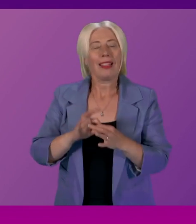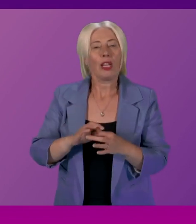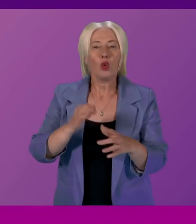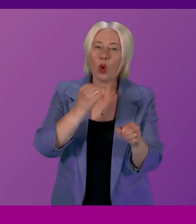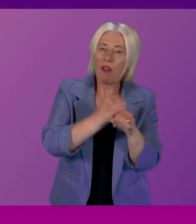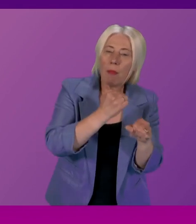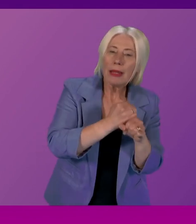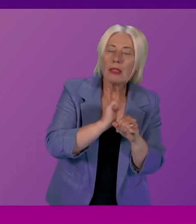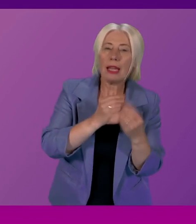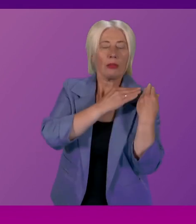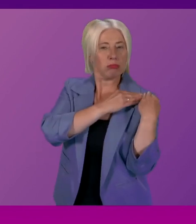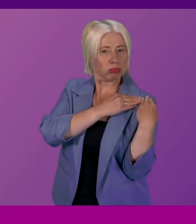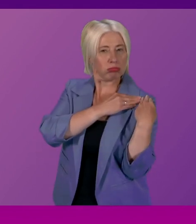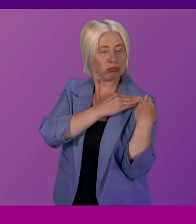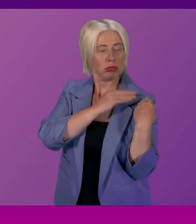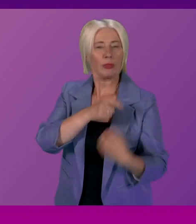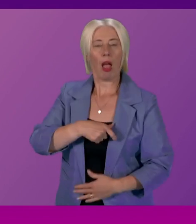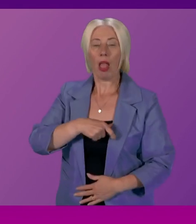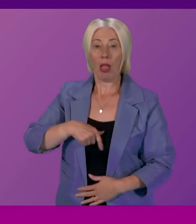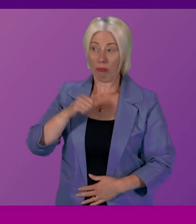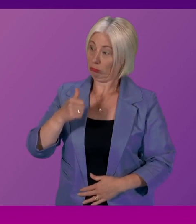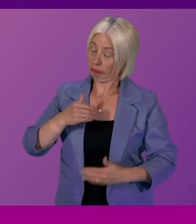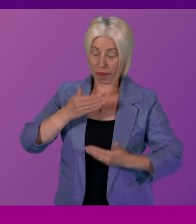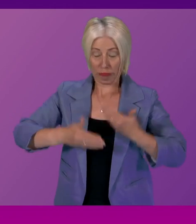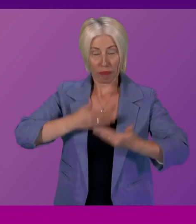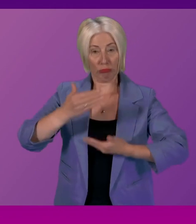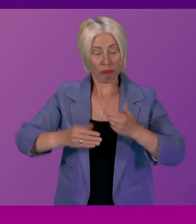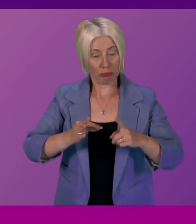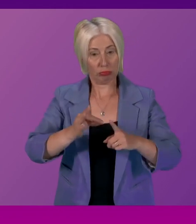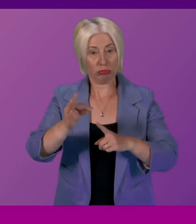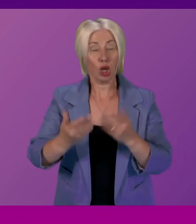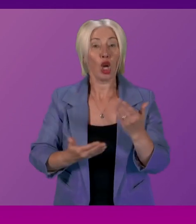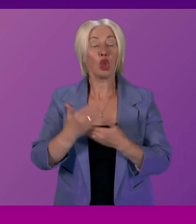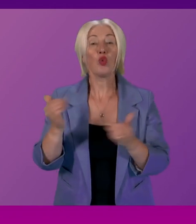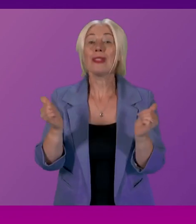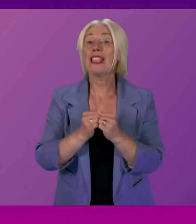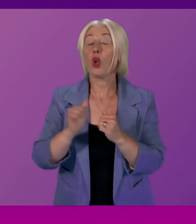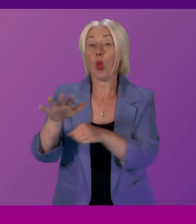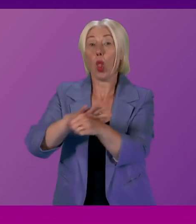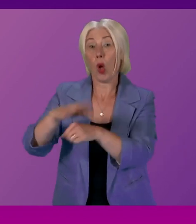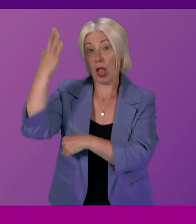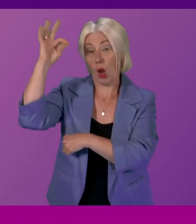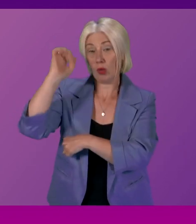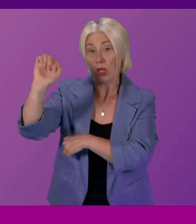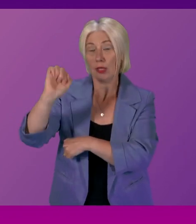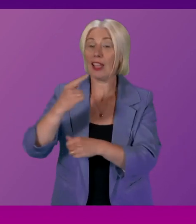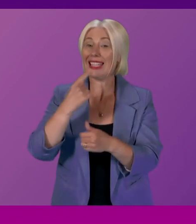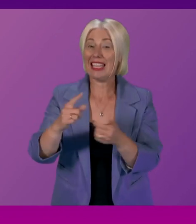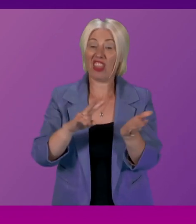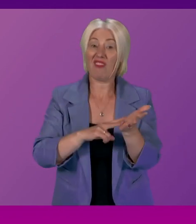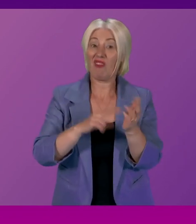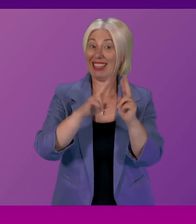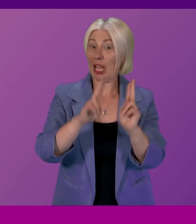accountability. The committee welcomes the progress being made toward a new deal with local government as set out in the Verity House Agreement.